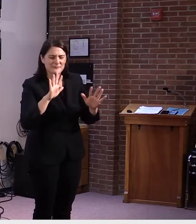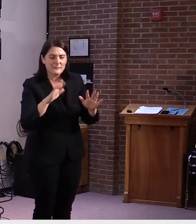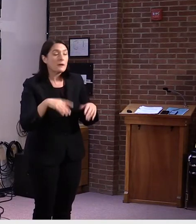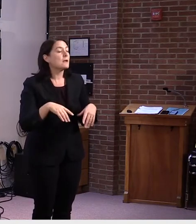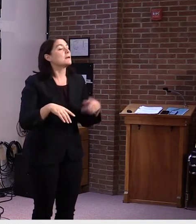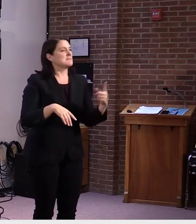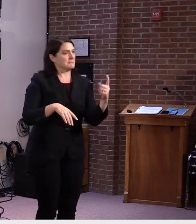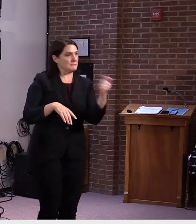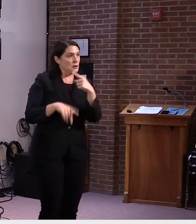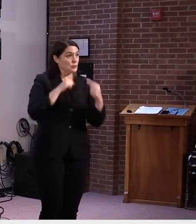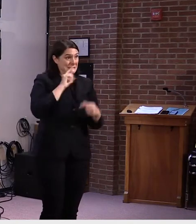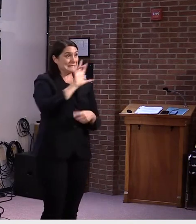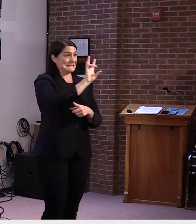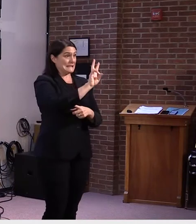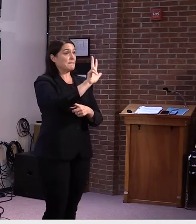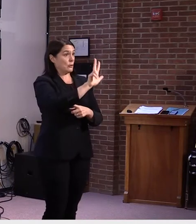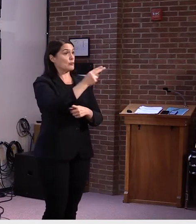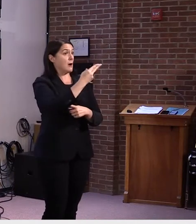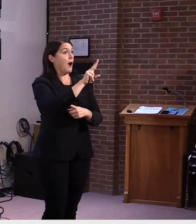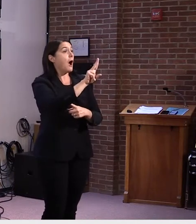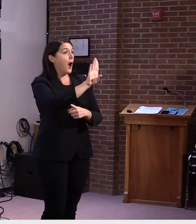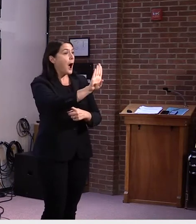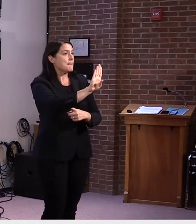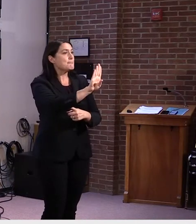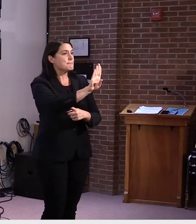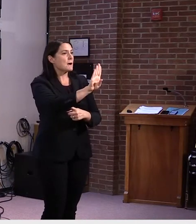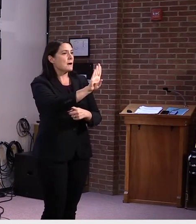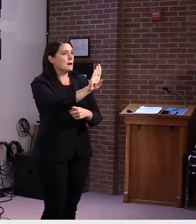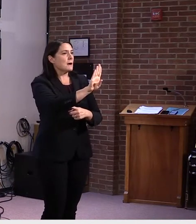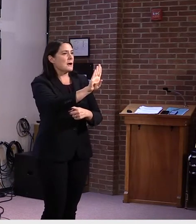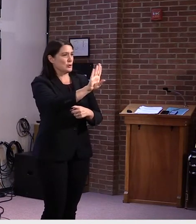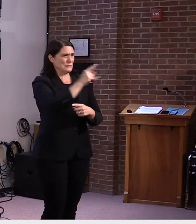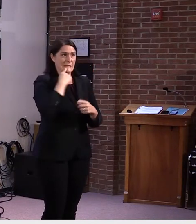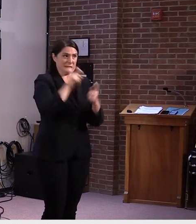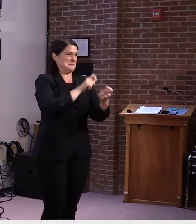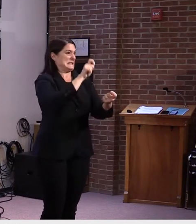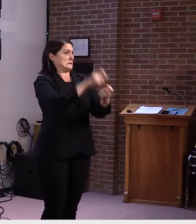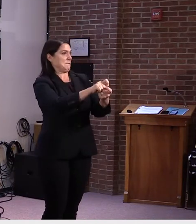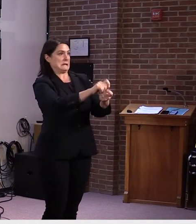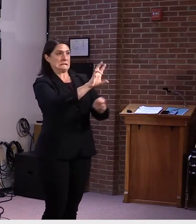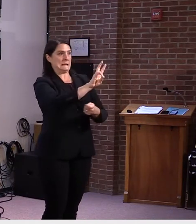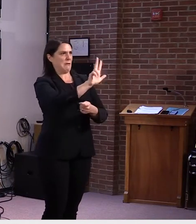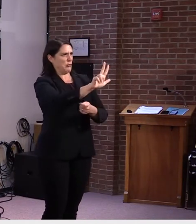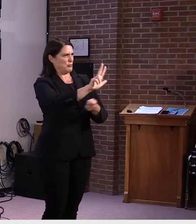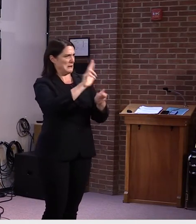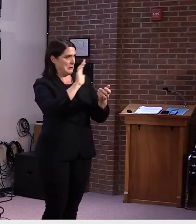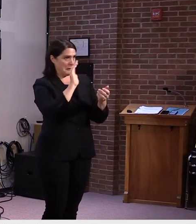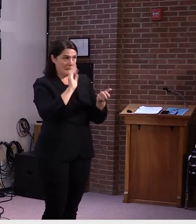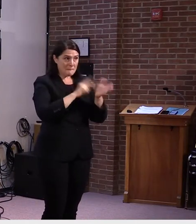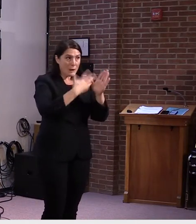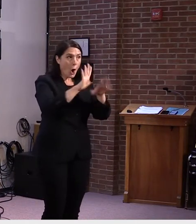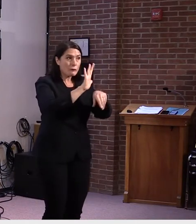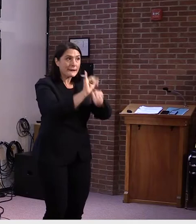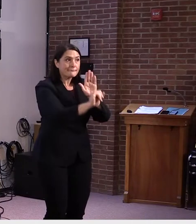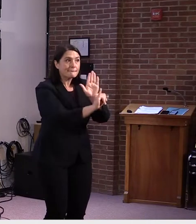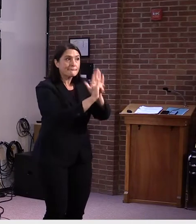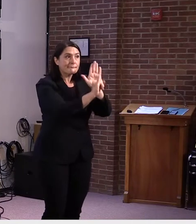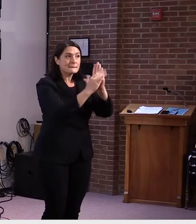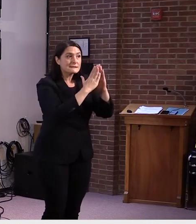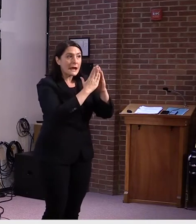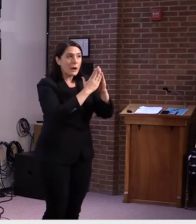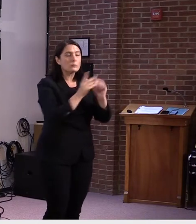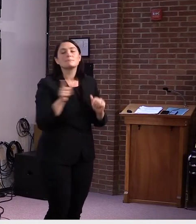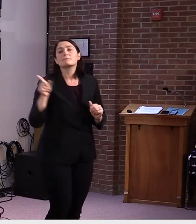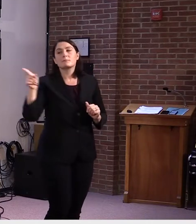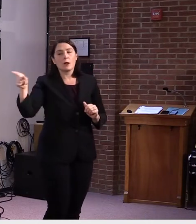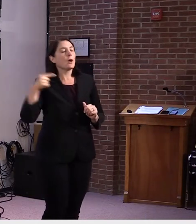where? the 73 hubs. It's a very specific number. I'm wondering if you've identified the towns where you'd like them to be located. We've identified